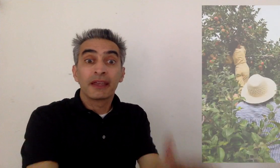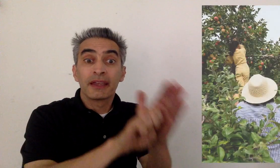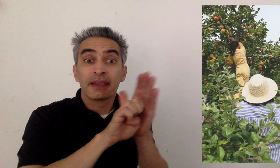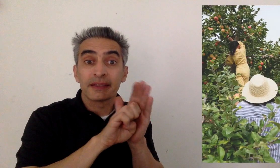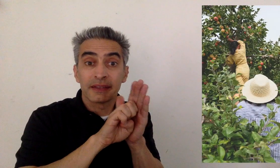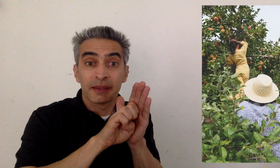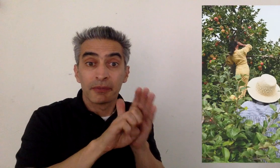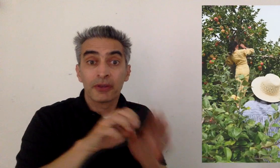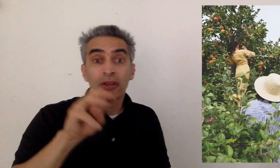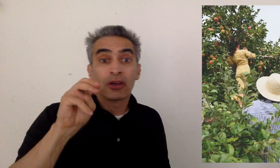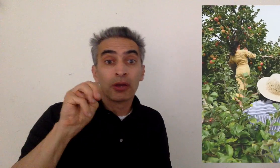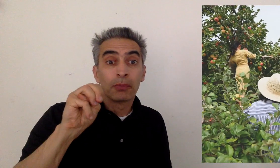For example,